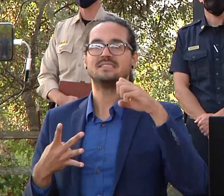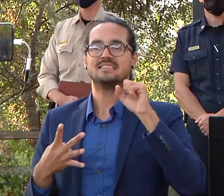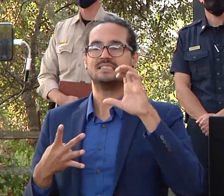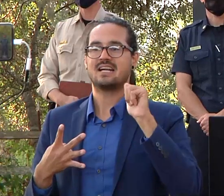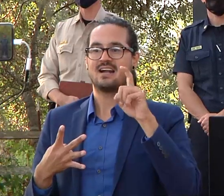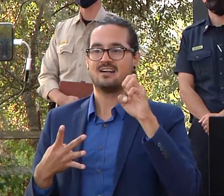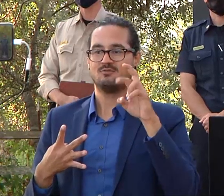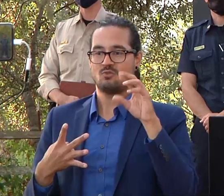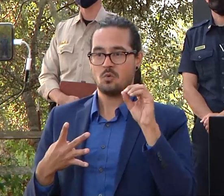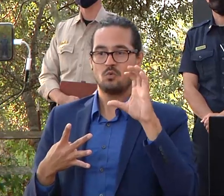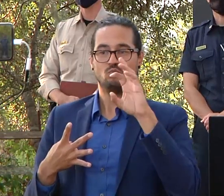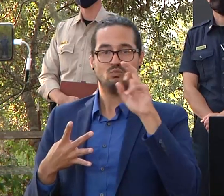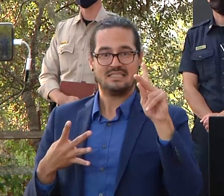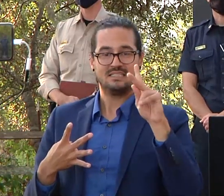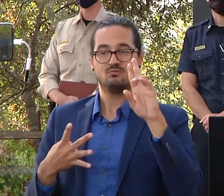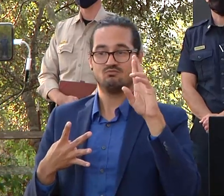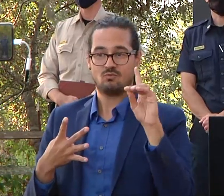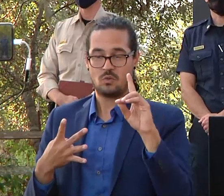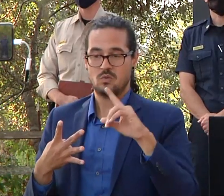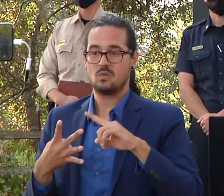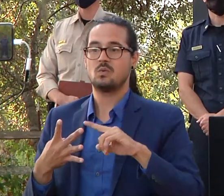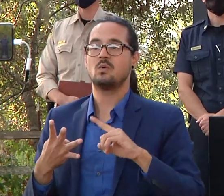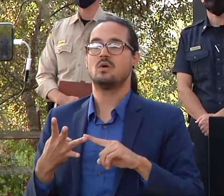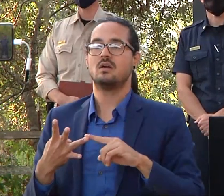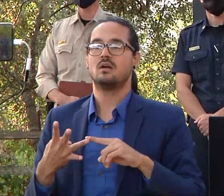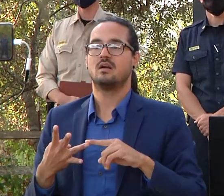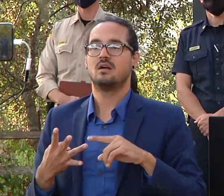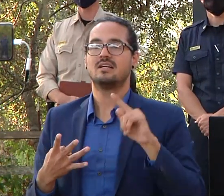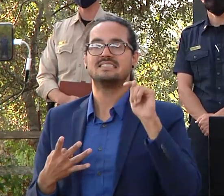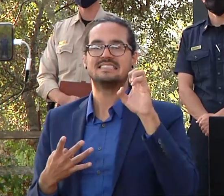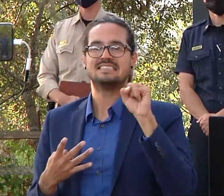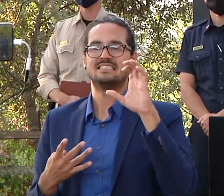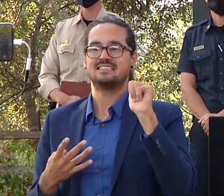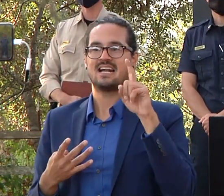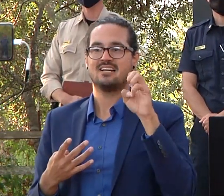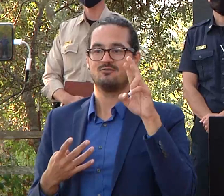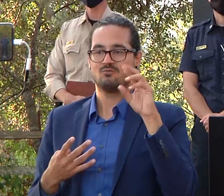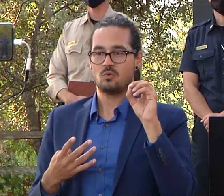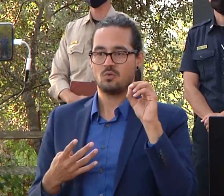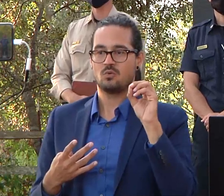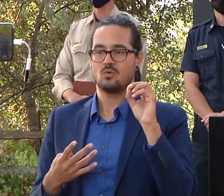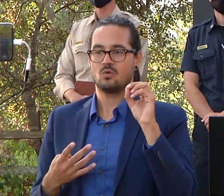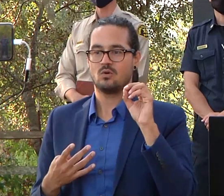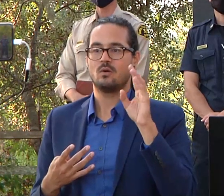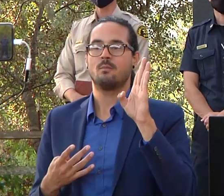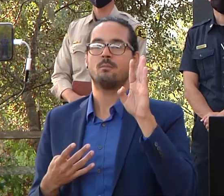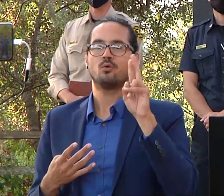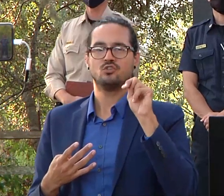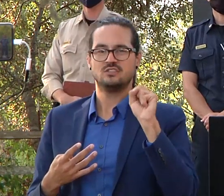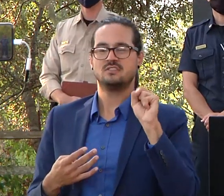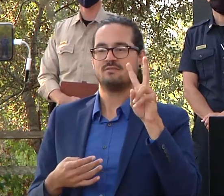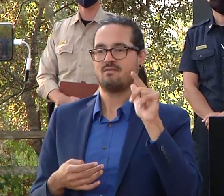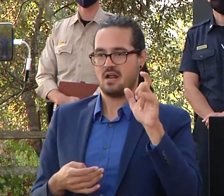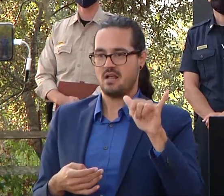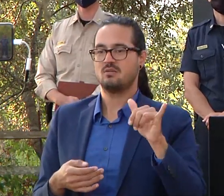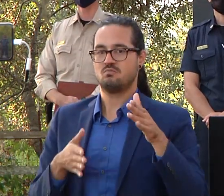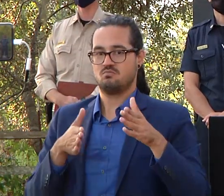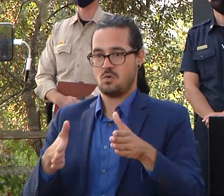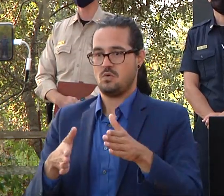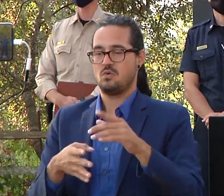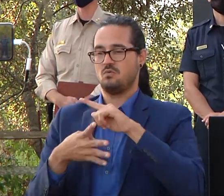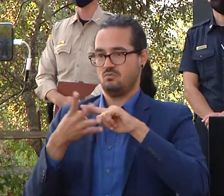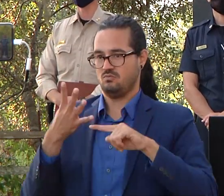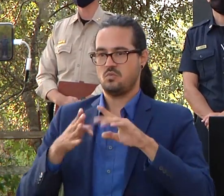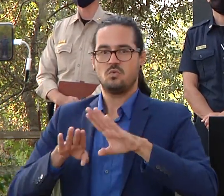pescadero creek road at burns valley i'll be happy to say that since we reopened at 12 o'clock there have